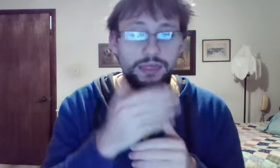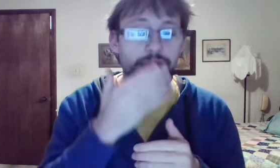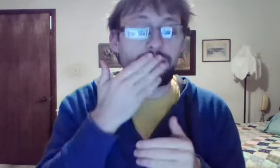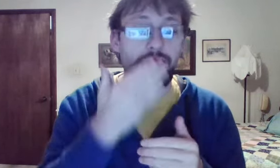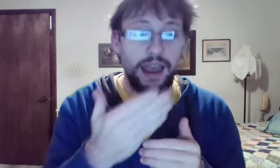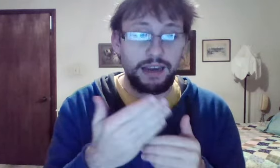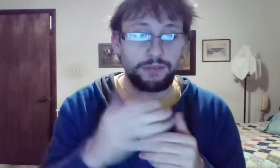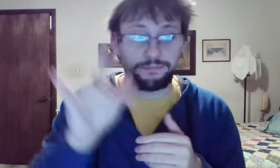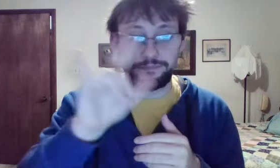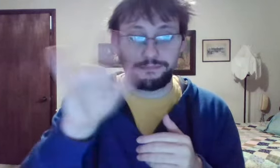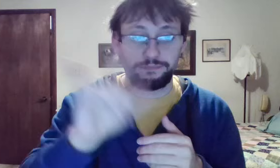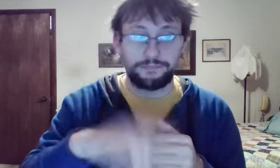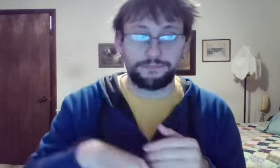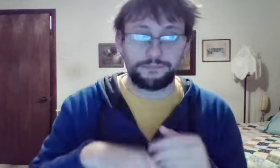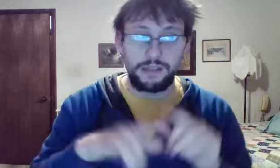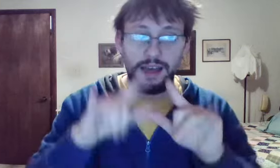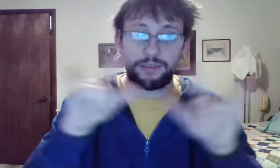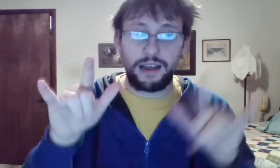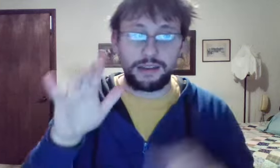Thank you. Maybe done.